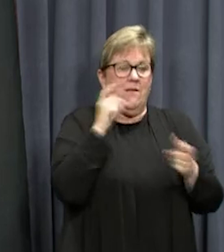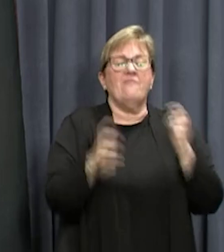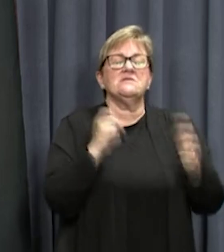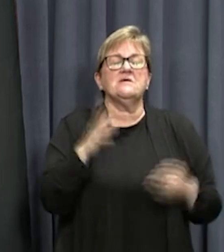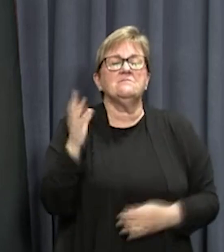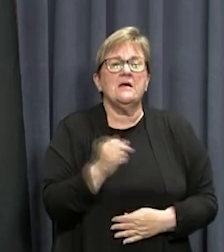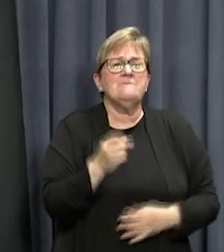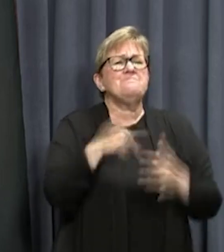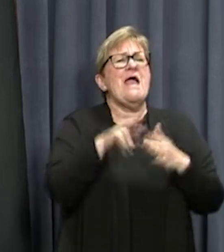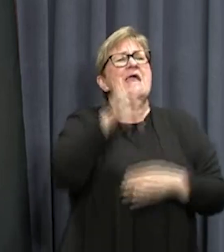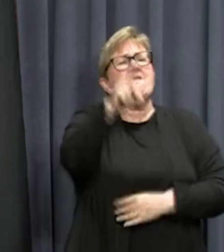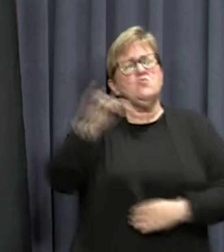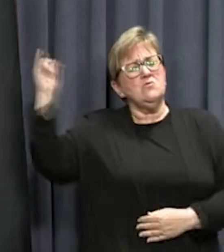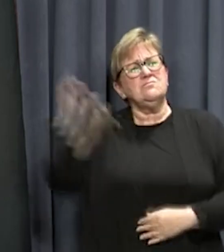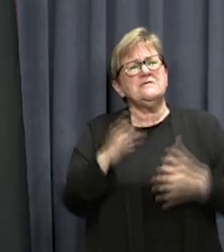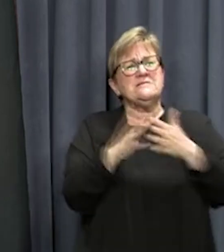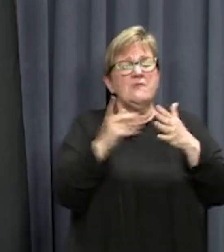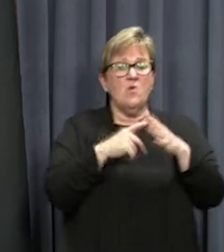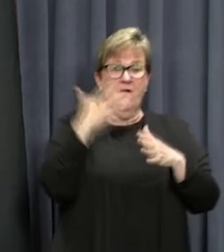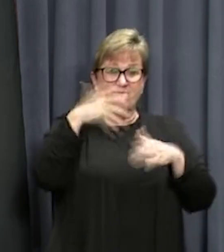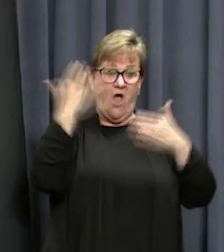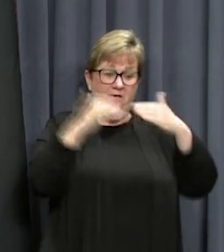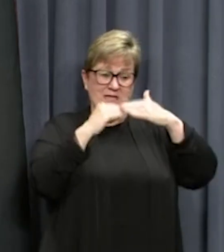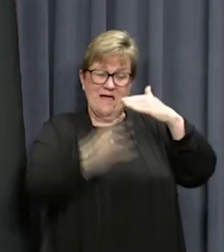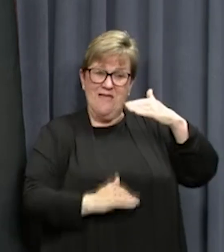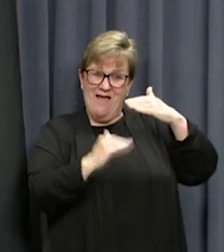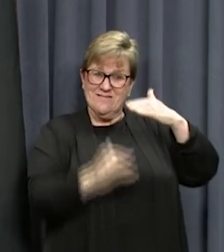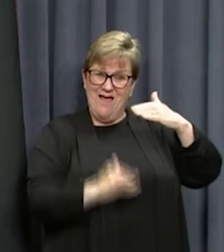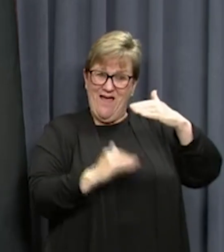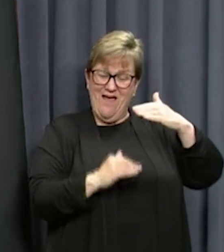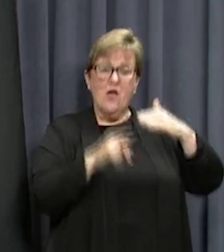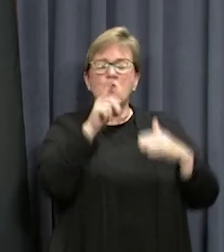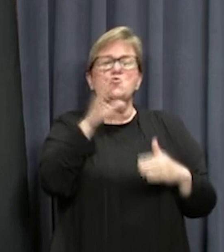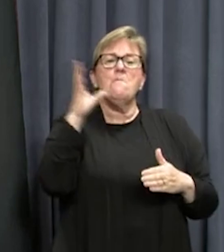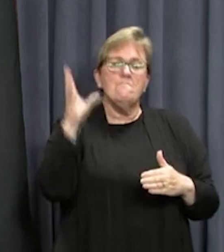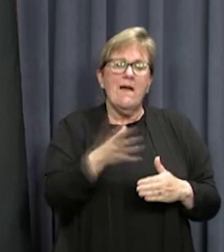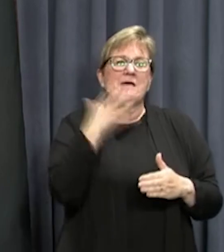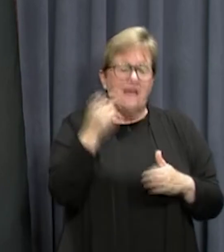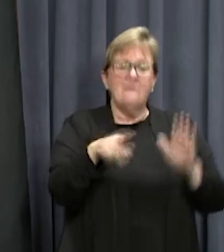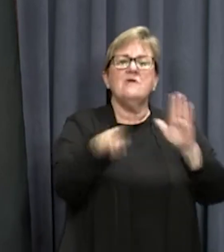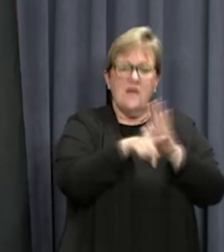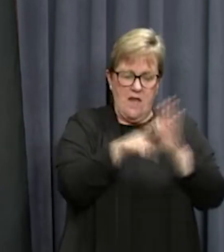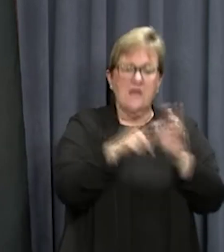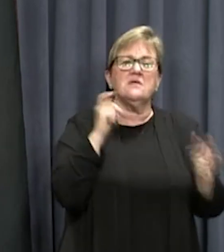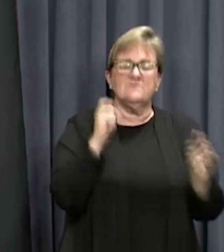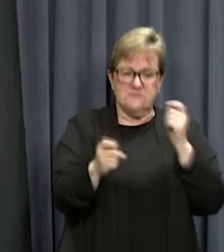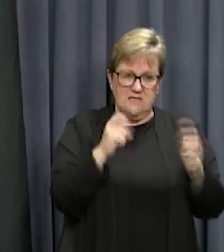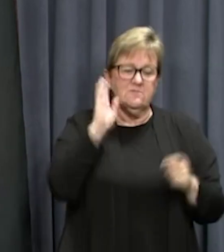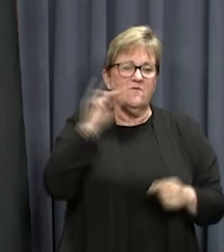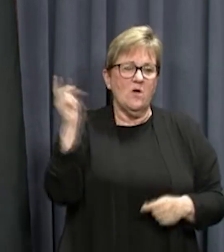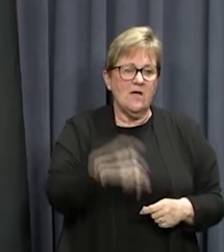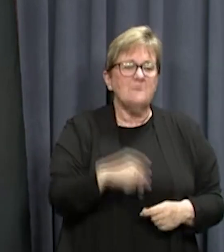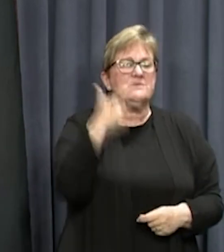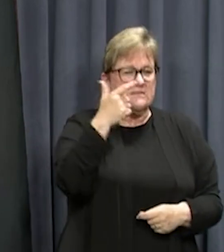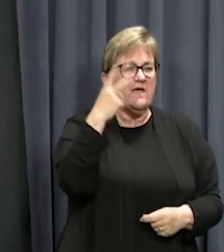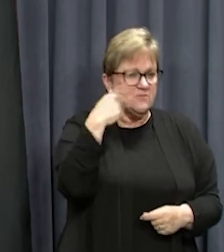If your trip into WA is for five days or less, you must receive a negative PCR test within